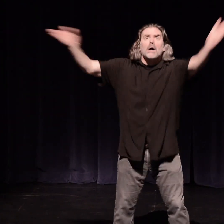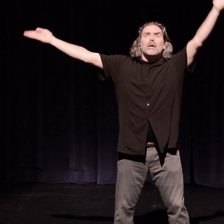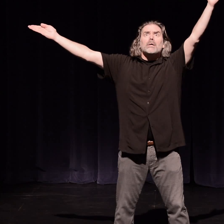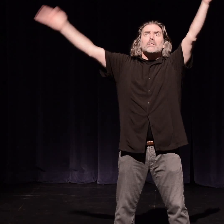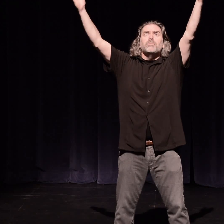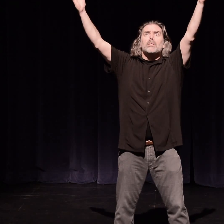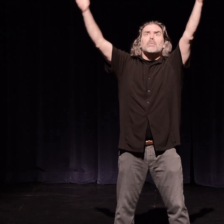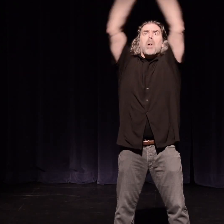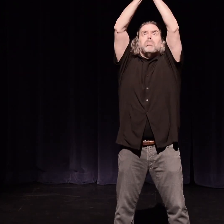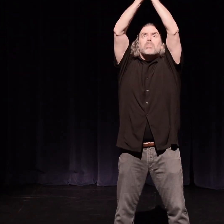The soul